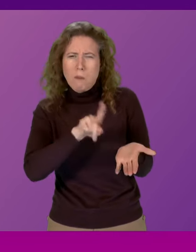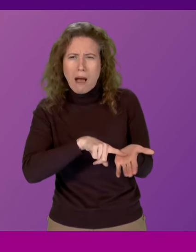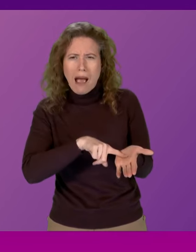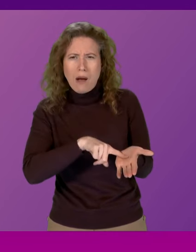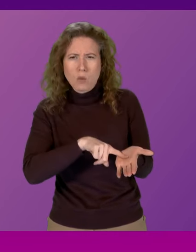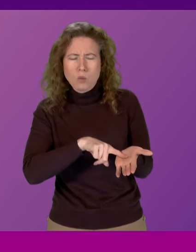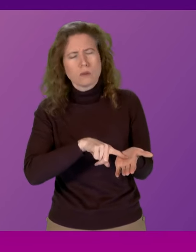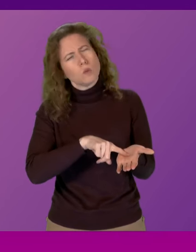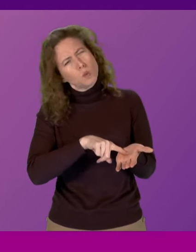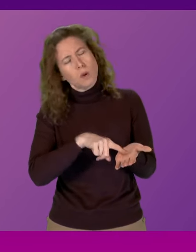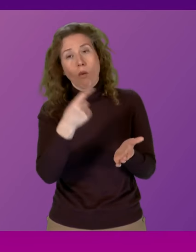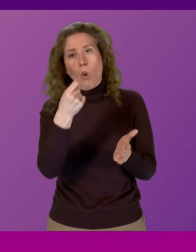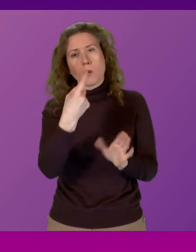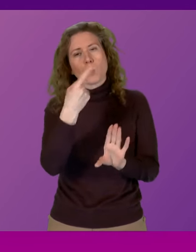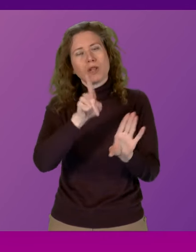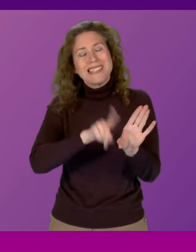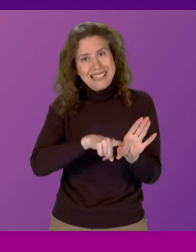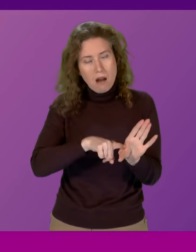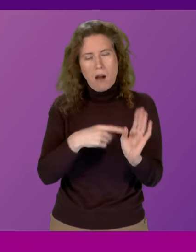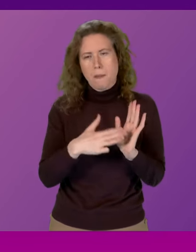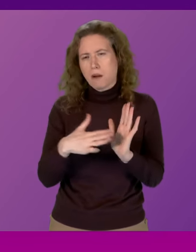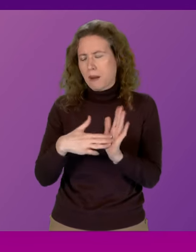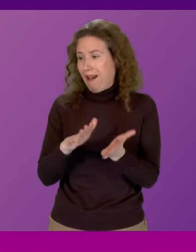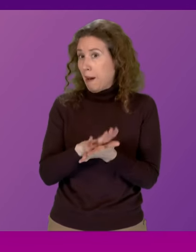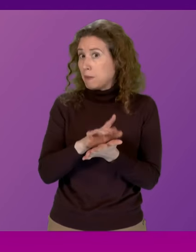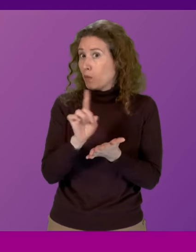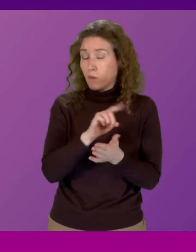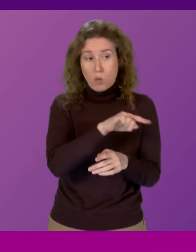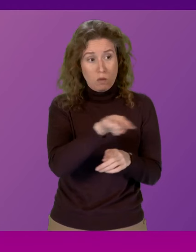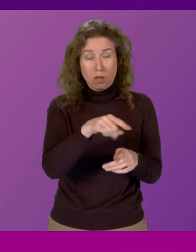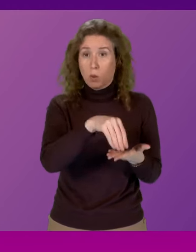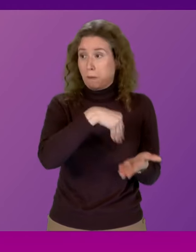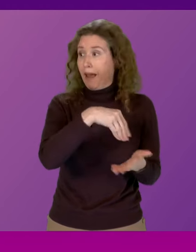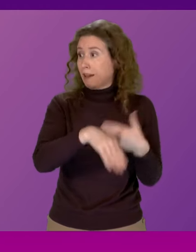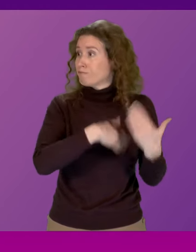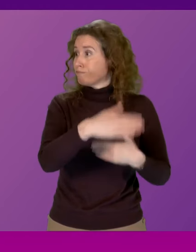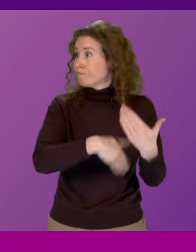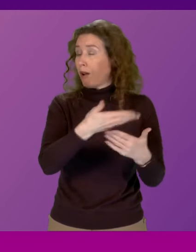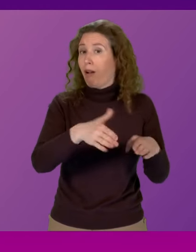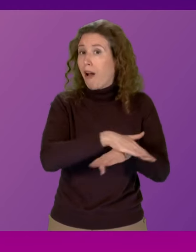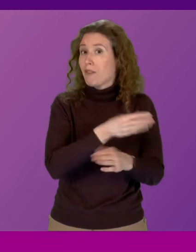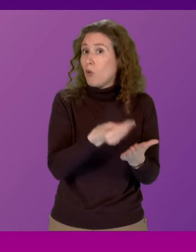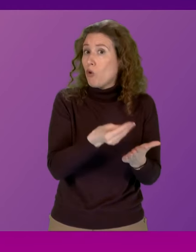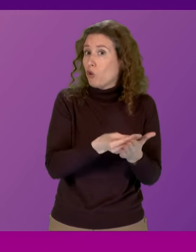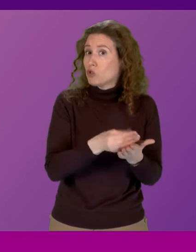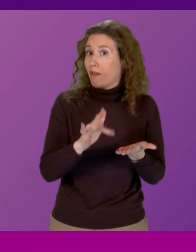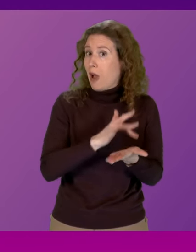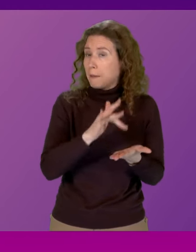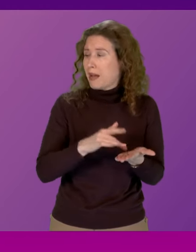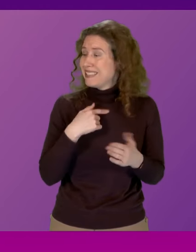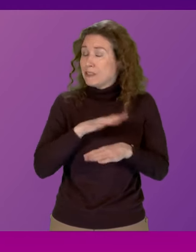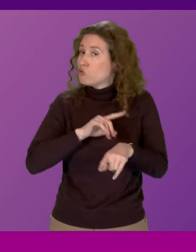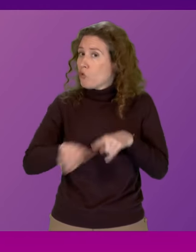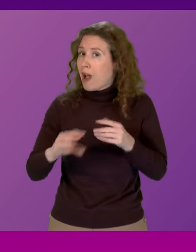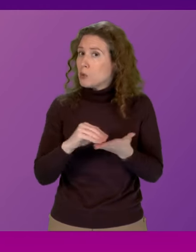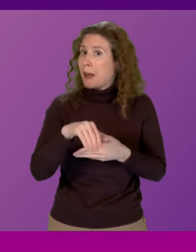a year, Michael Matheson was happy for the taxpayer to pick up this bill. He made no attempt to repay it